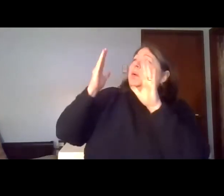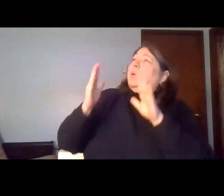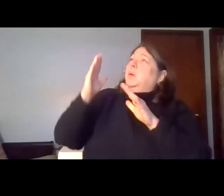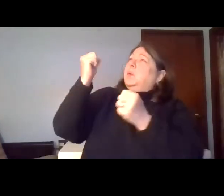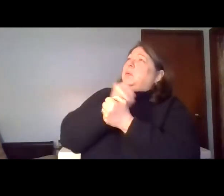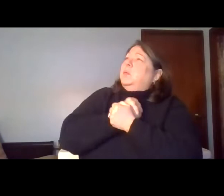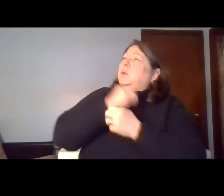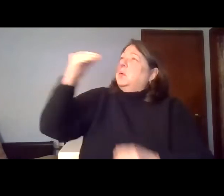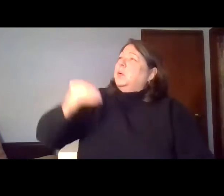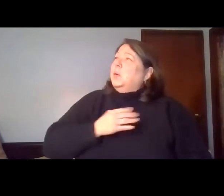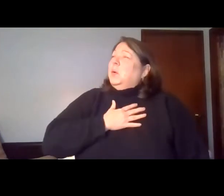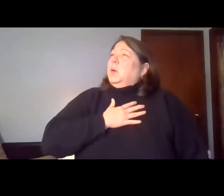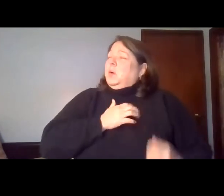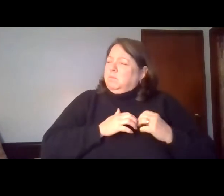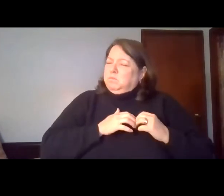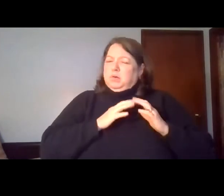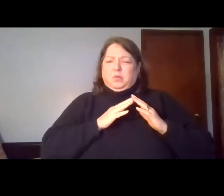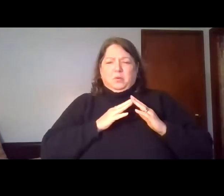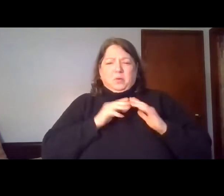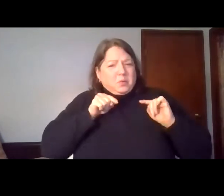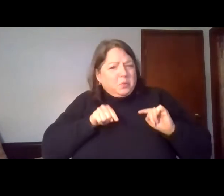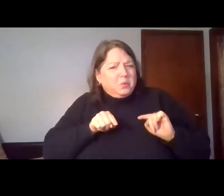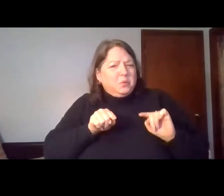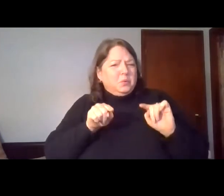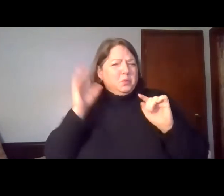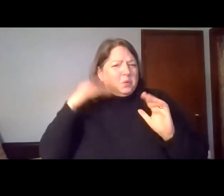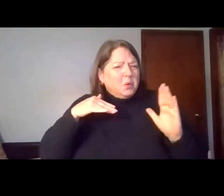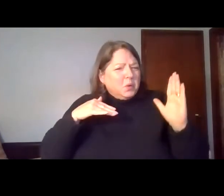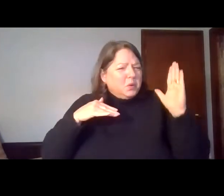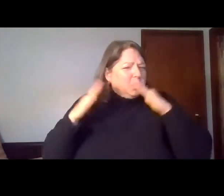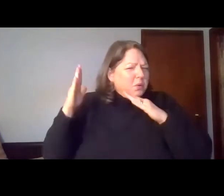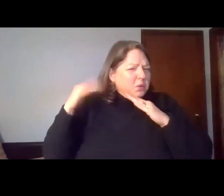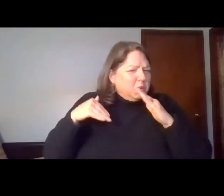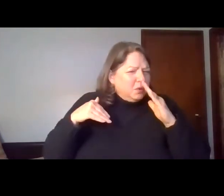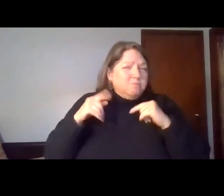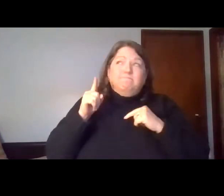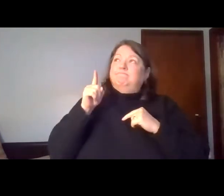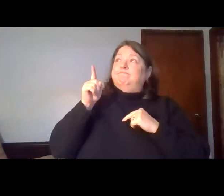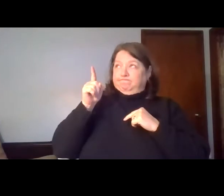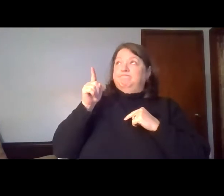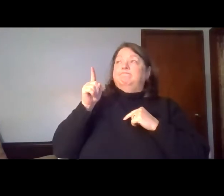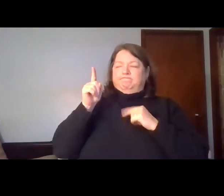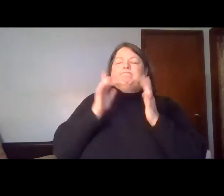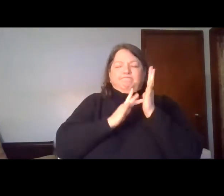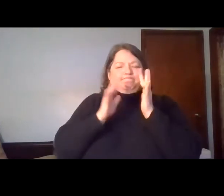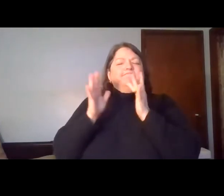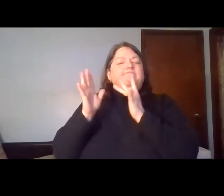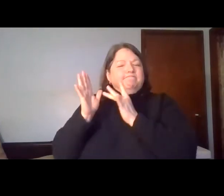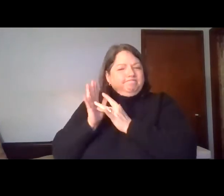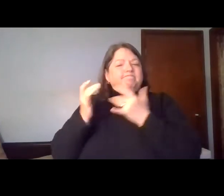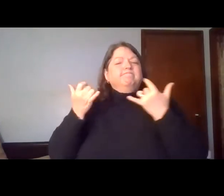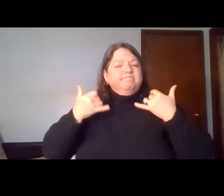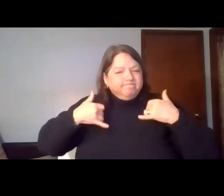Savior's love, through the storm, He